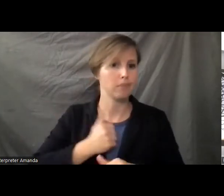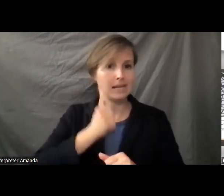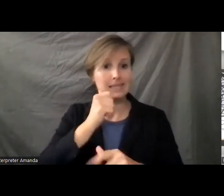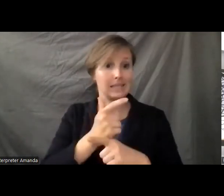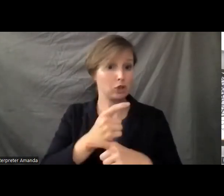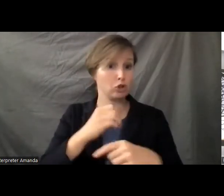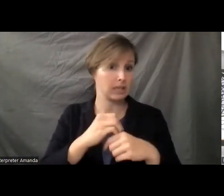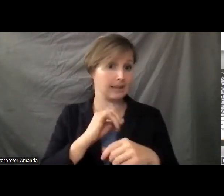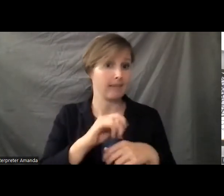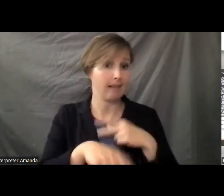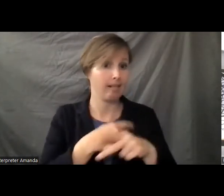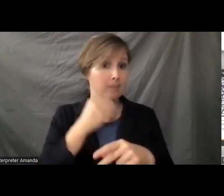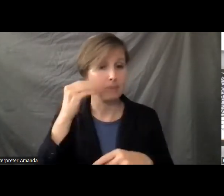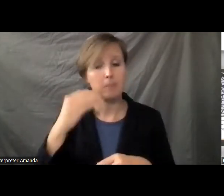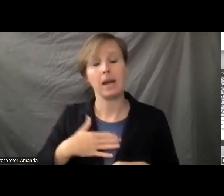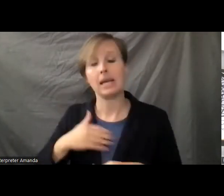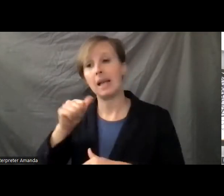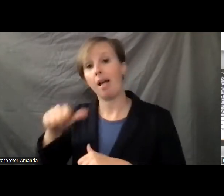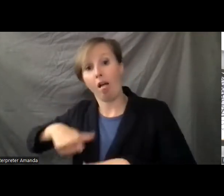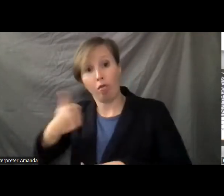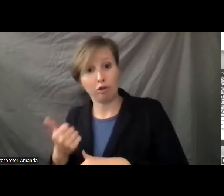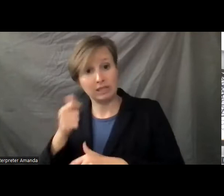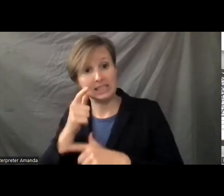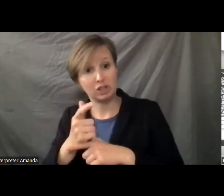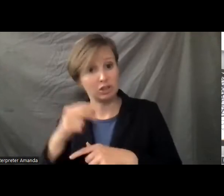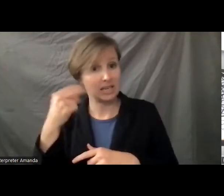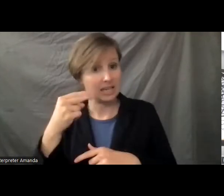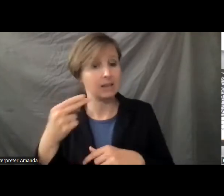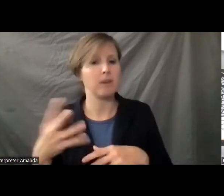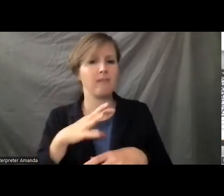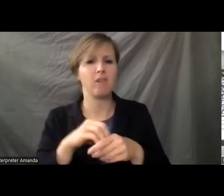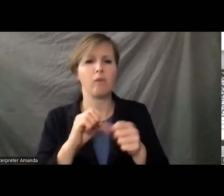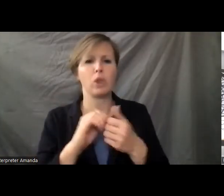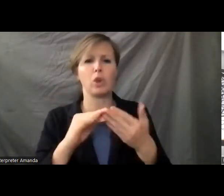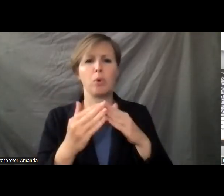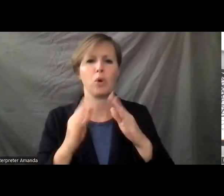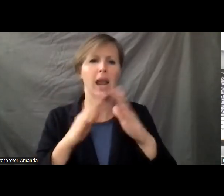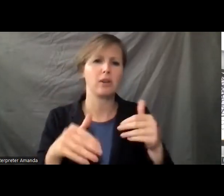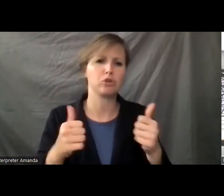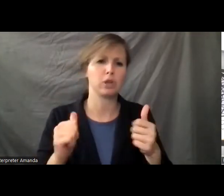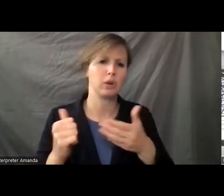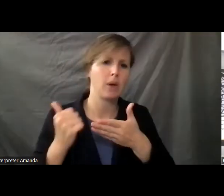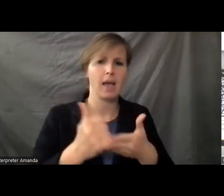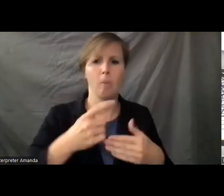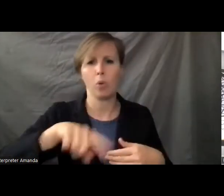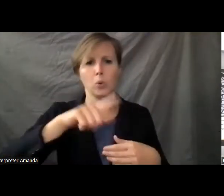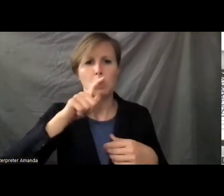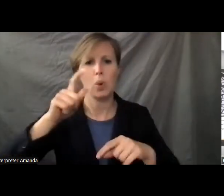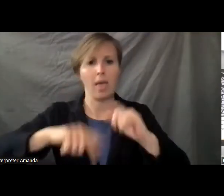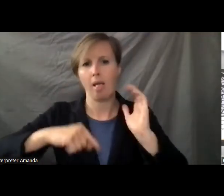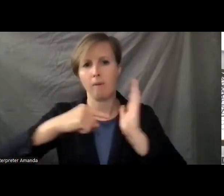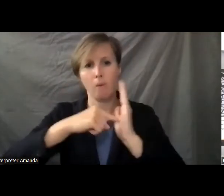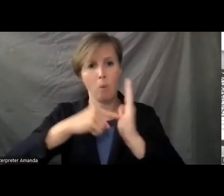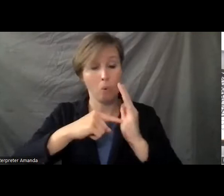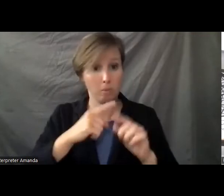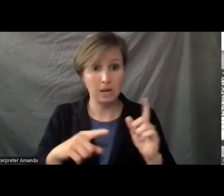other sister and my niece have been part of community housing for years trying to help those that can't afford it. But it's a